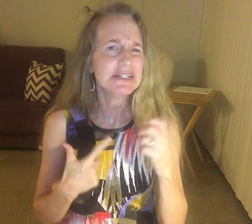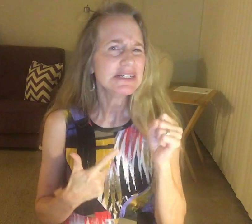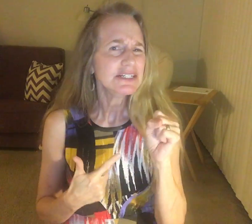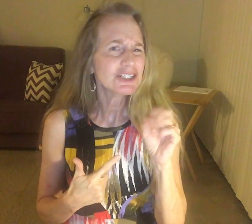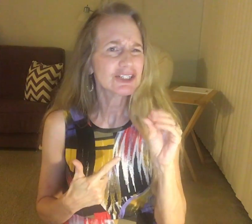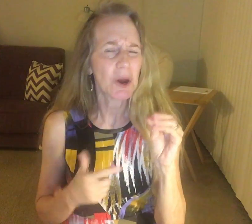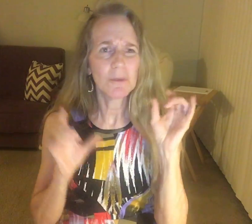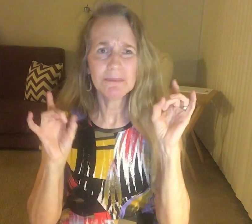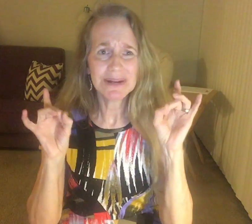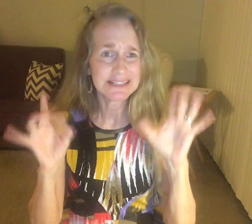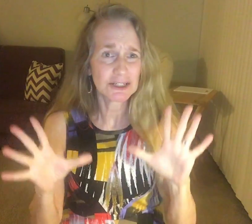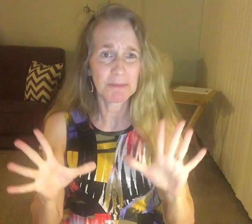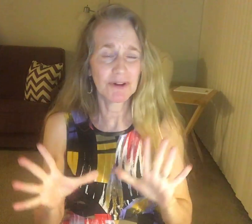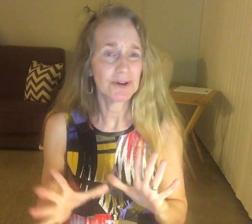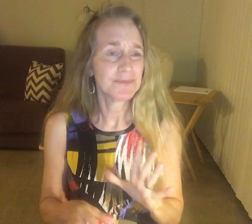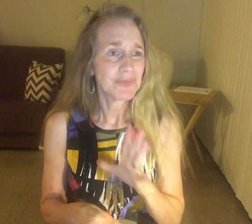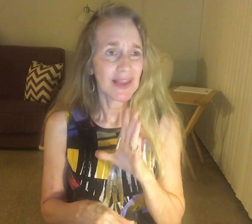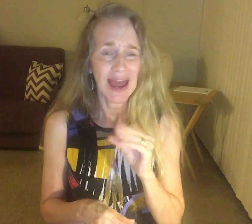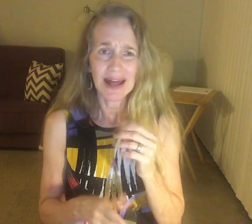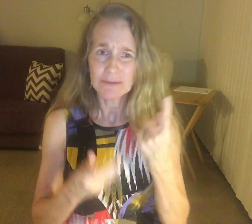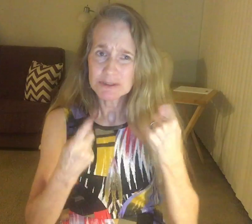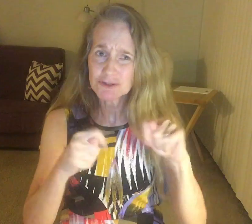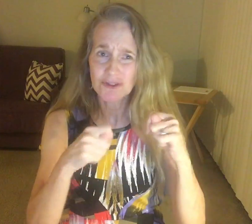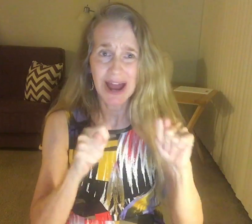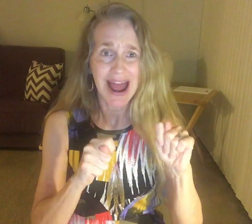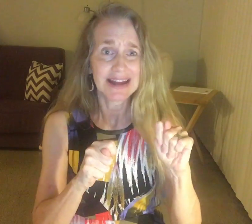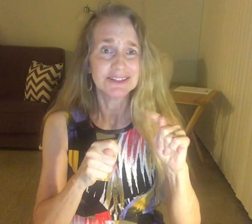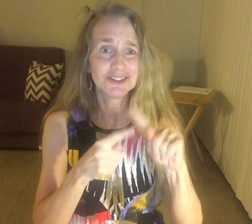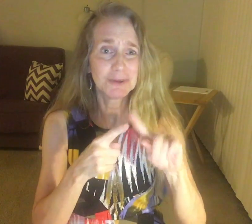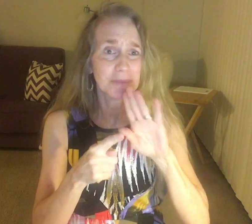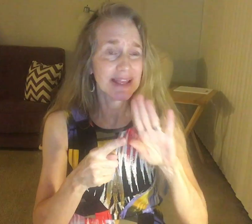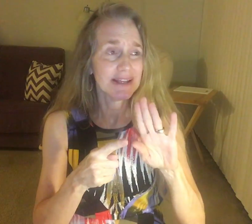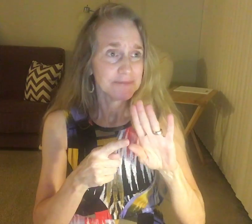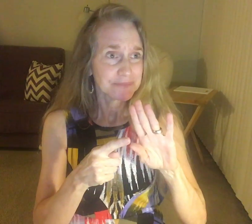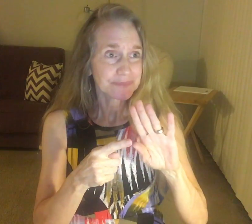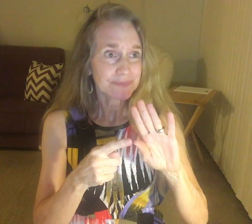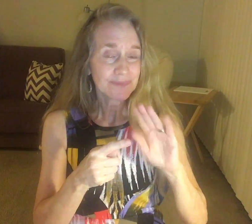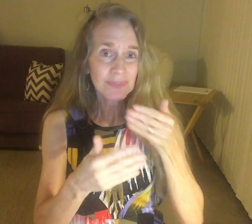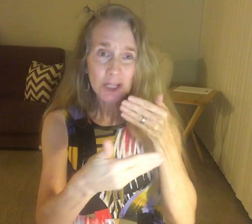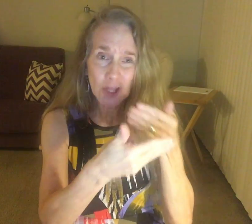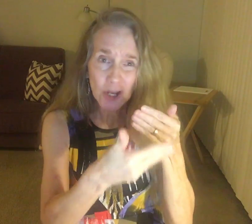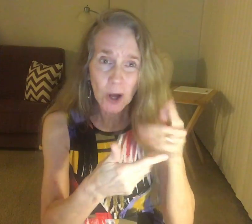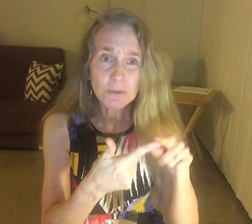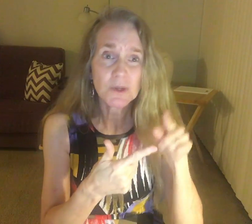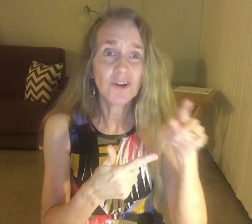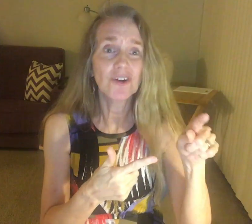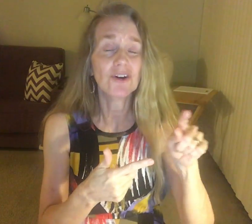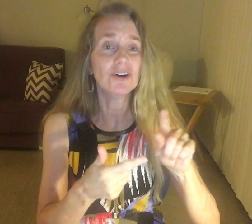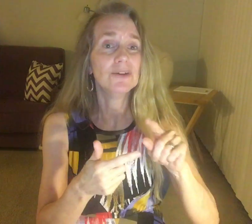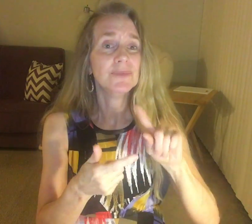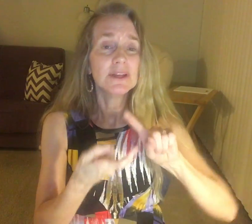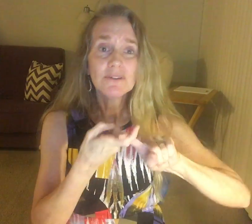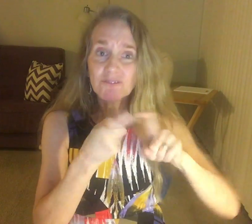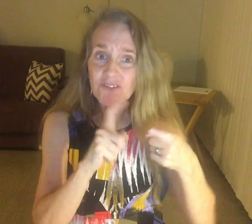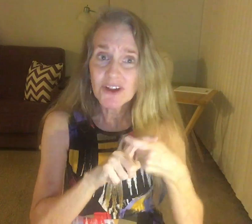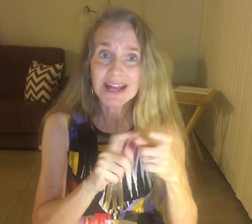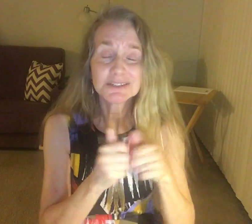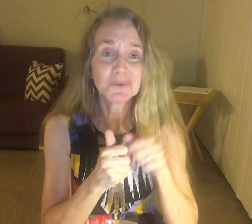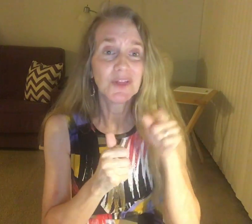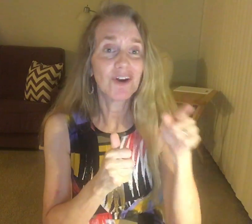so miserable when I'm trying to be close to her, friends with